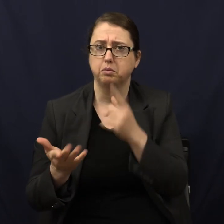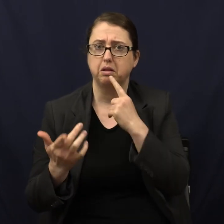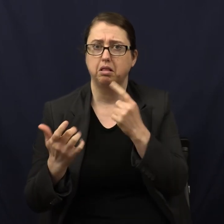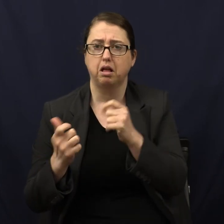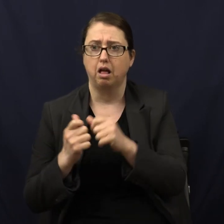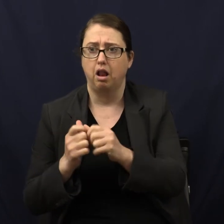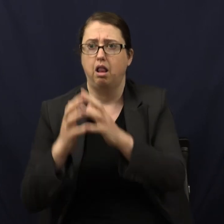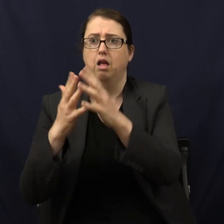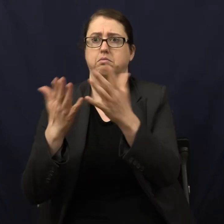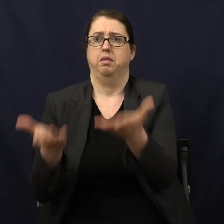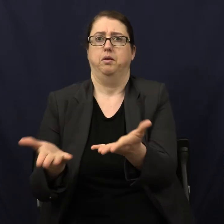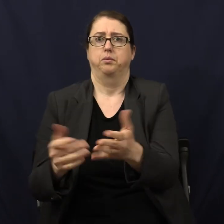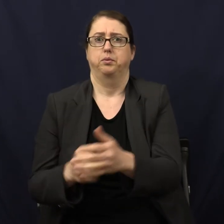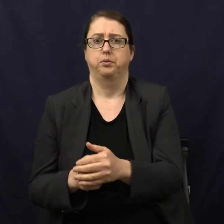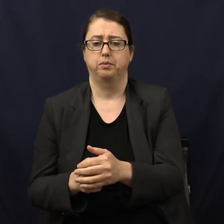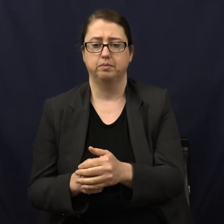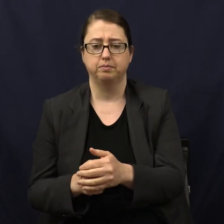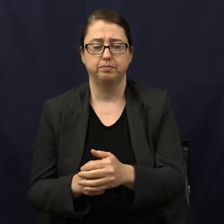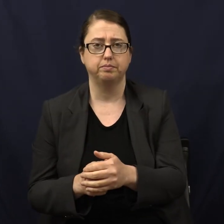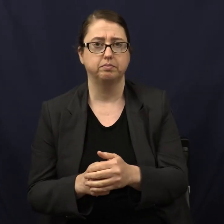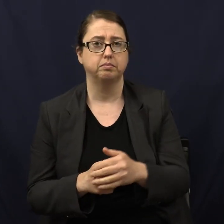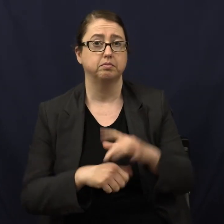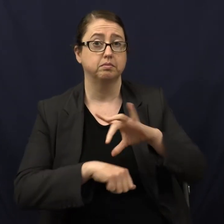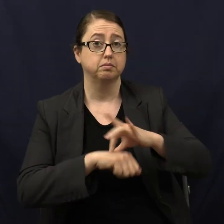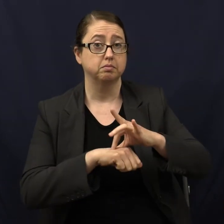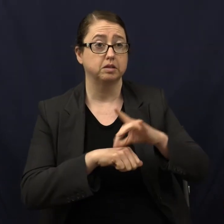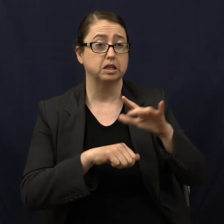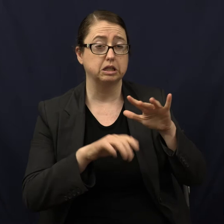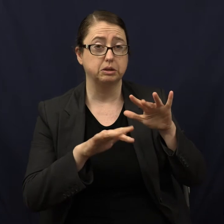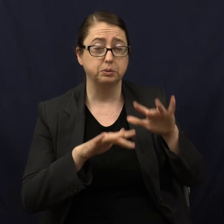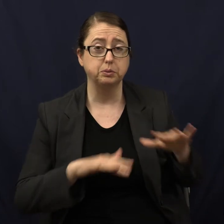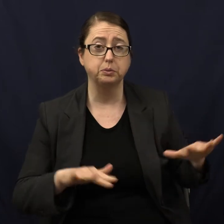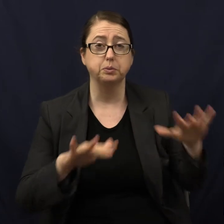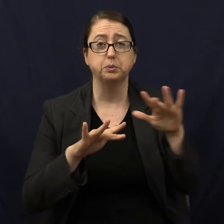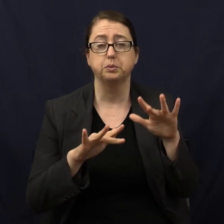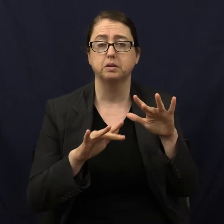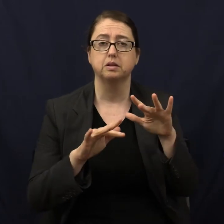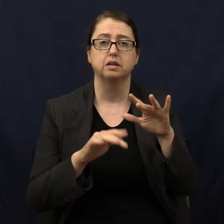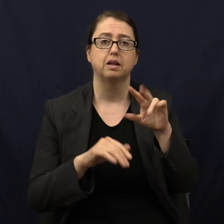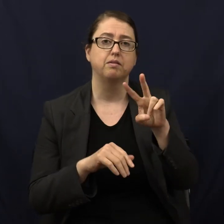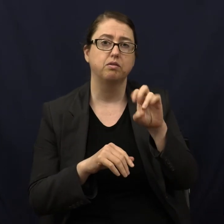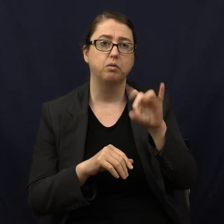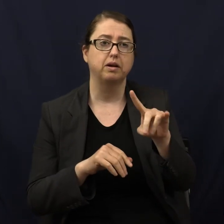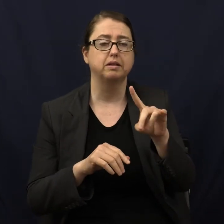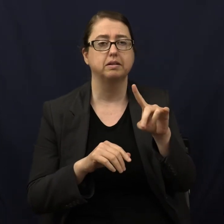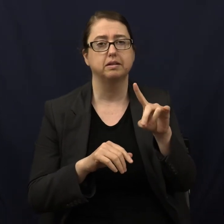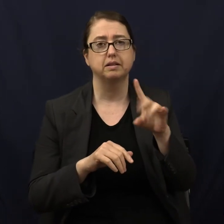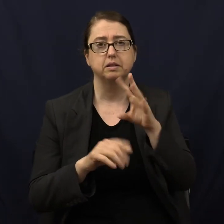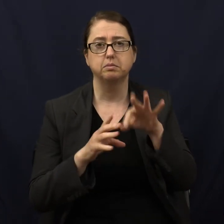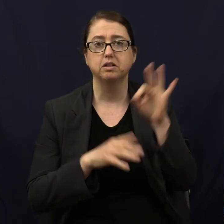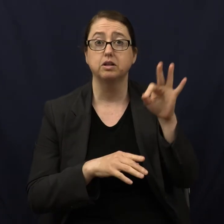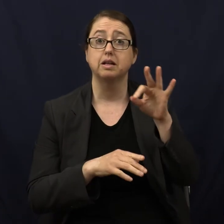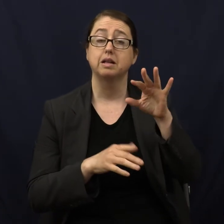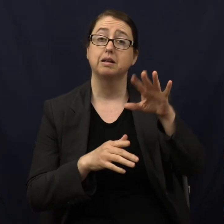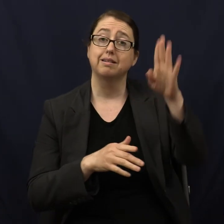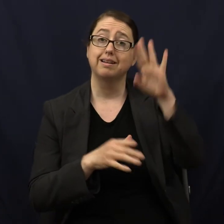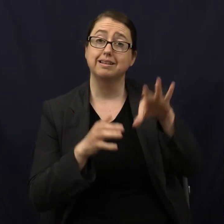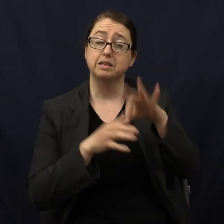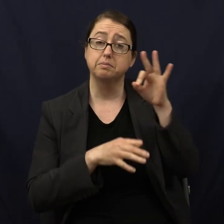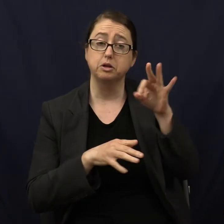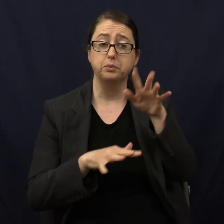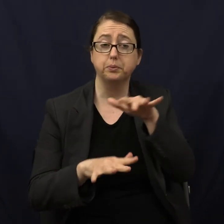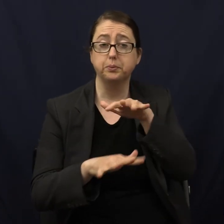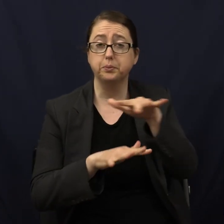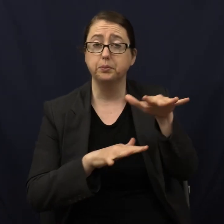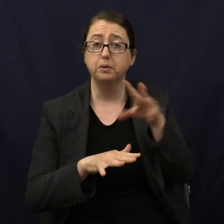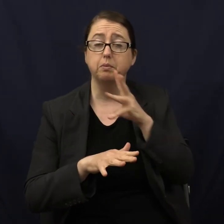in that worldview. The earth was without form and void and darkness was on the face of the deep and the Spirit of God was hovering over the